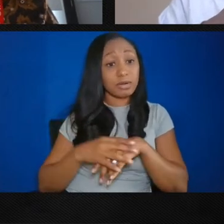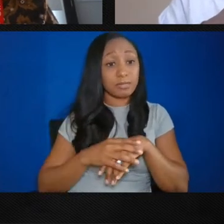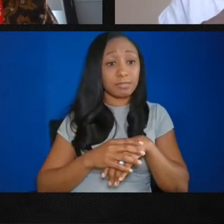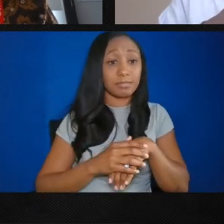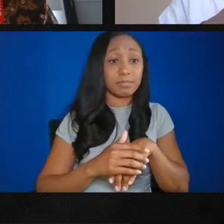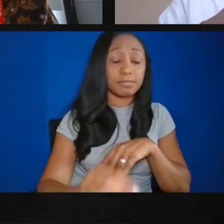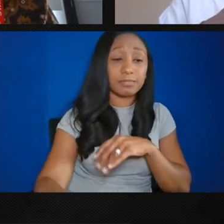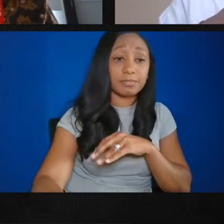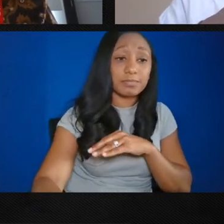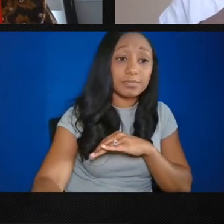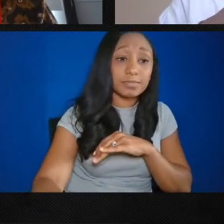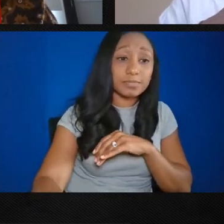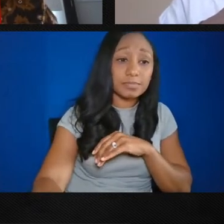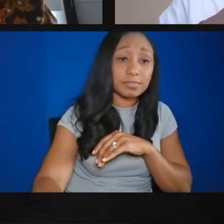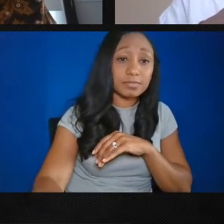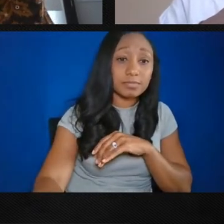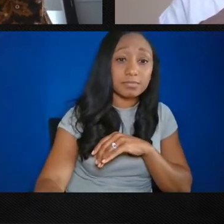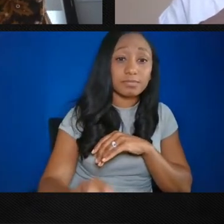Amazing.